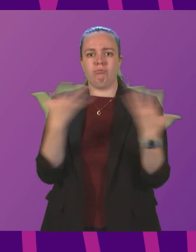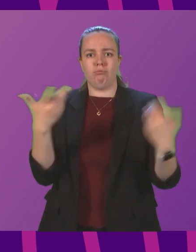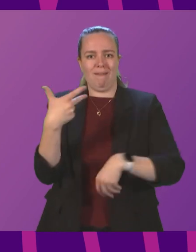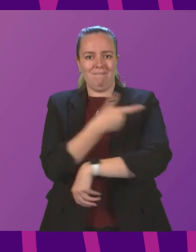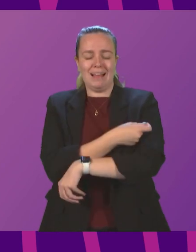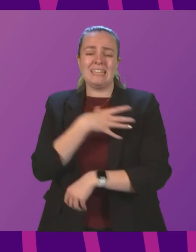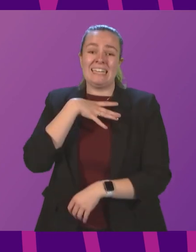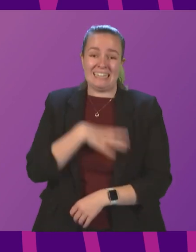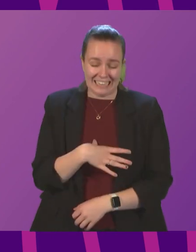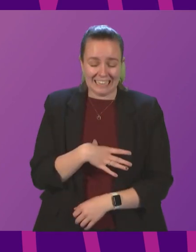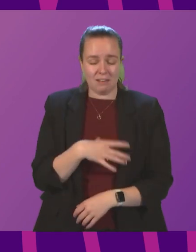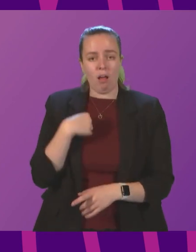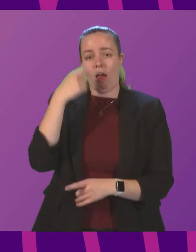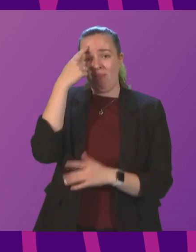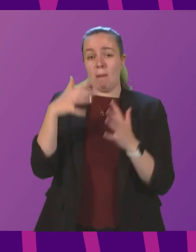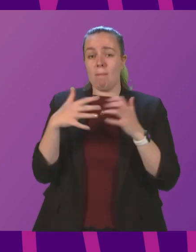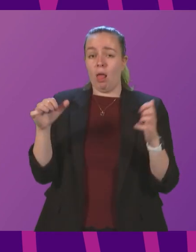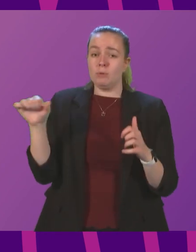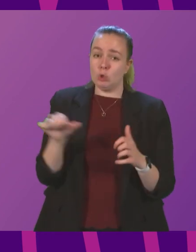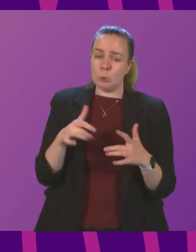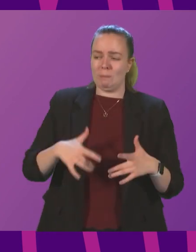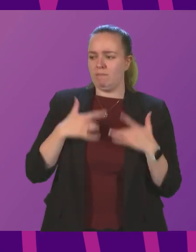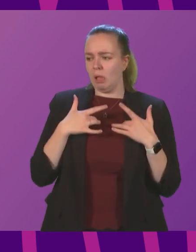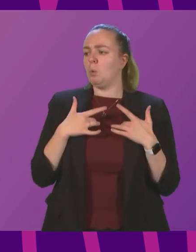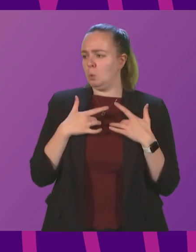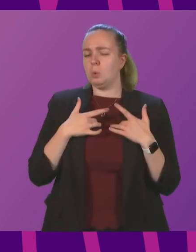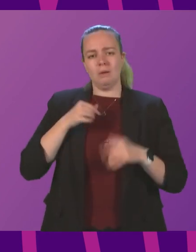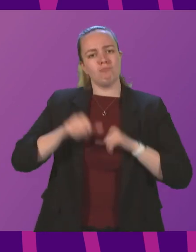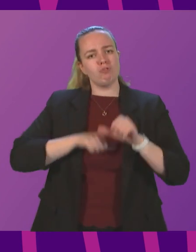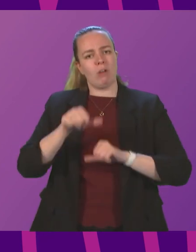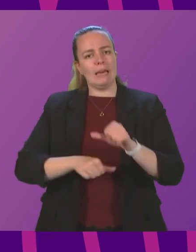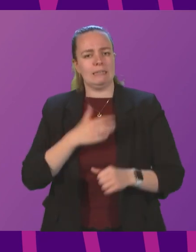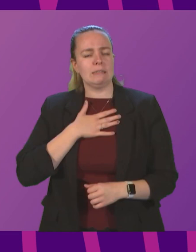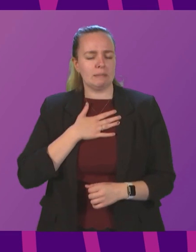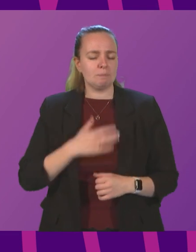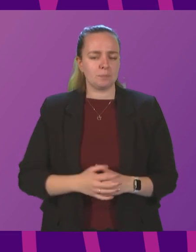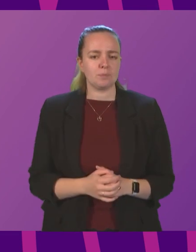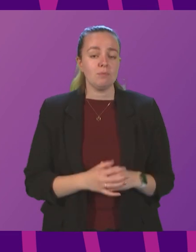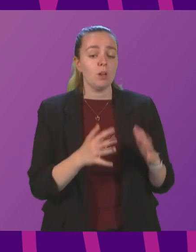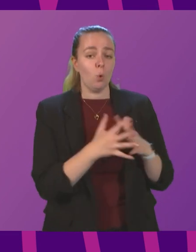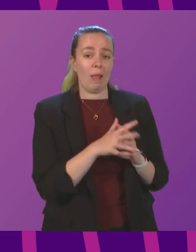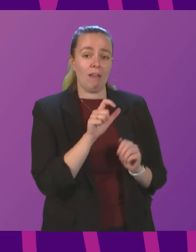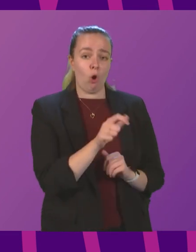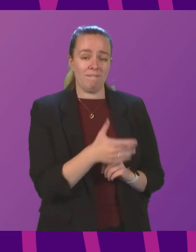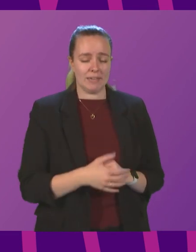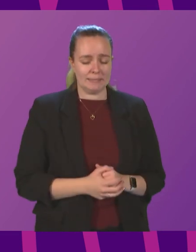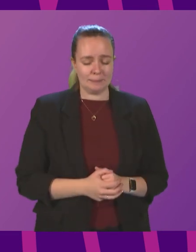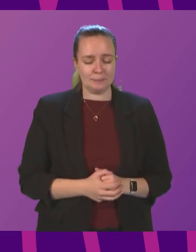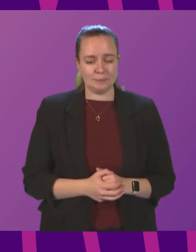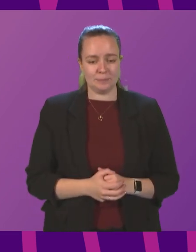that are required. And I think Parliament should be encouraged by the progress that's been made to date. Woolly Coffey, to be followed by Donald Cameron.